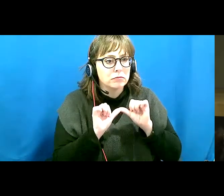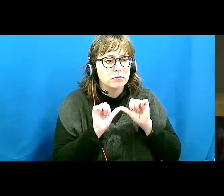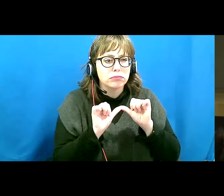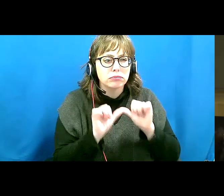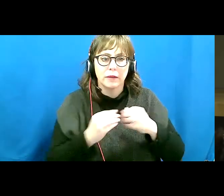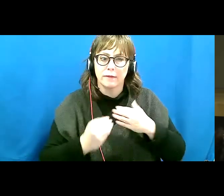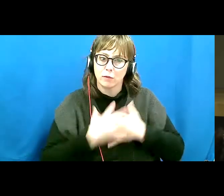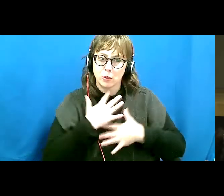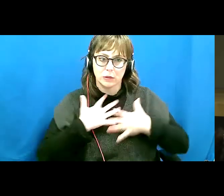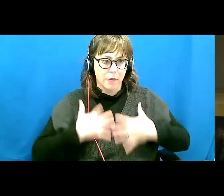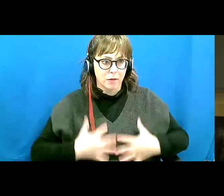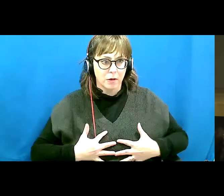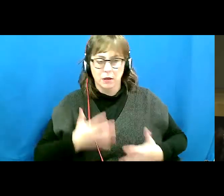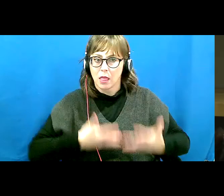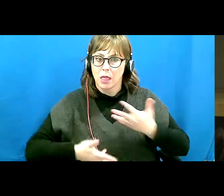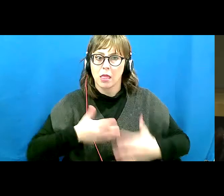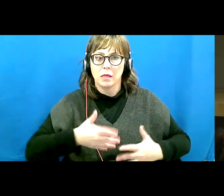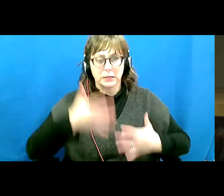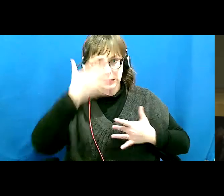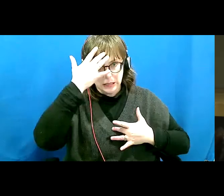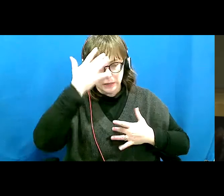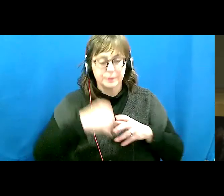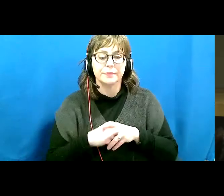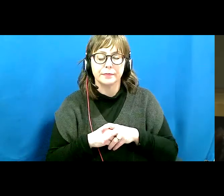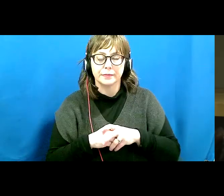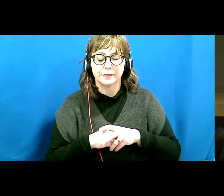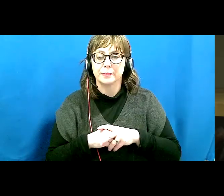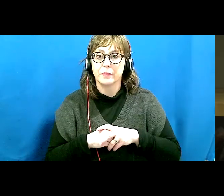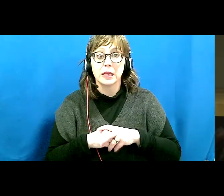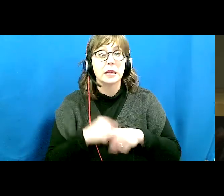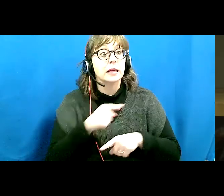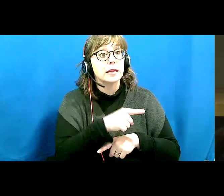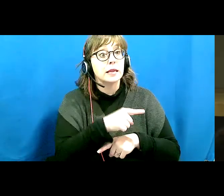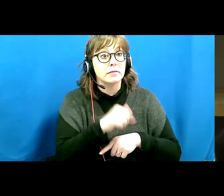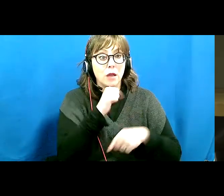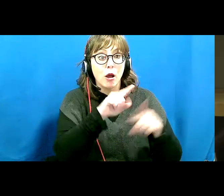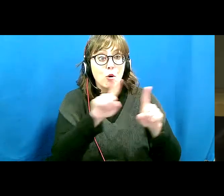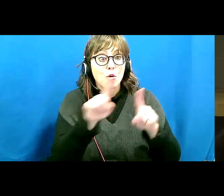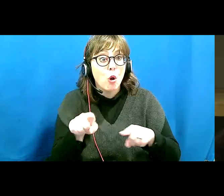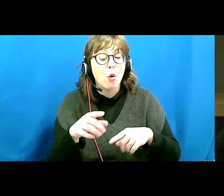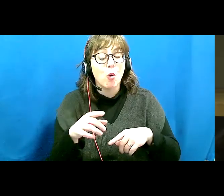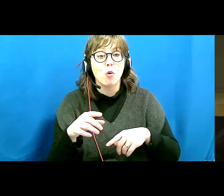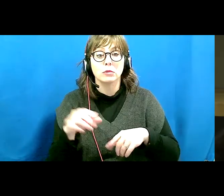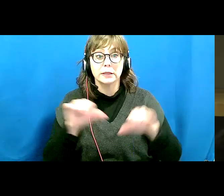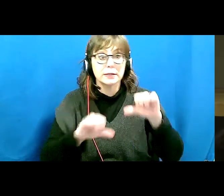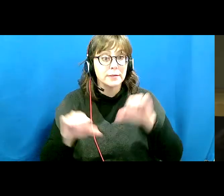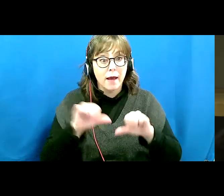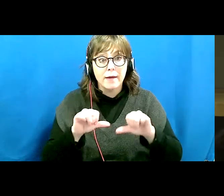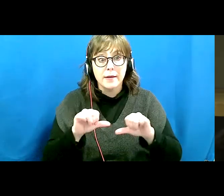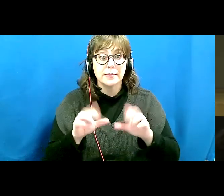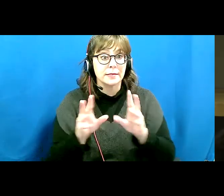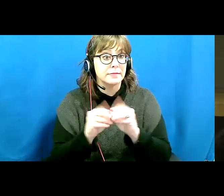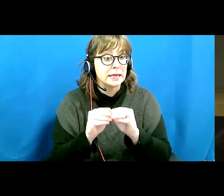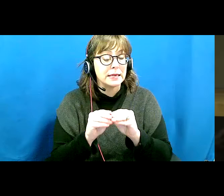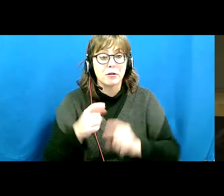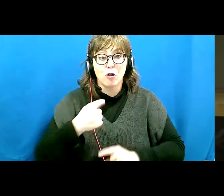him. And in fact, he even wouldn't go to scientific conferences. Once his book came out on the